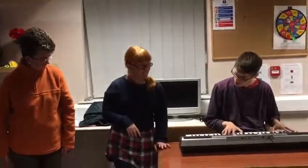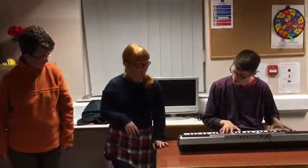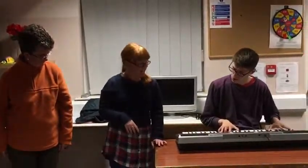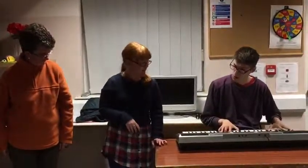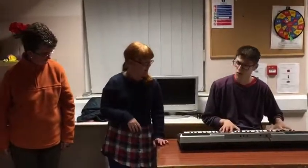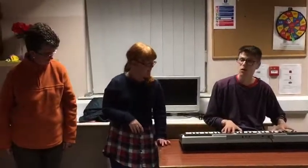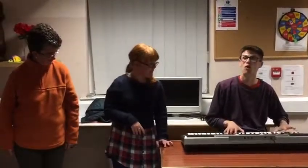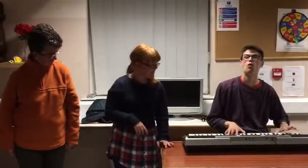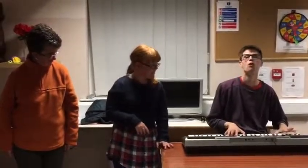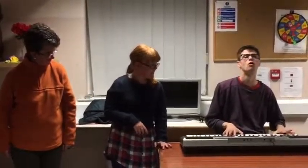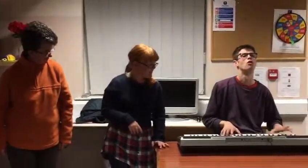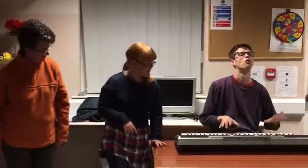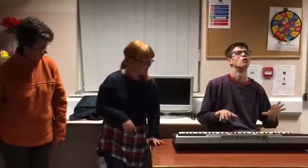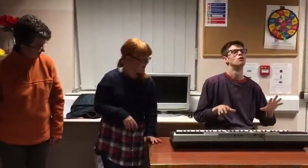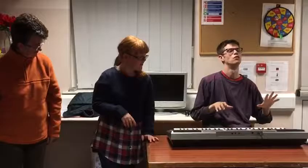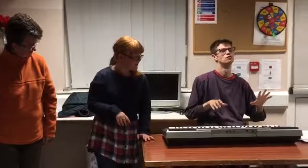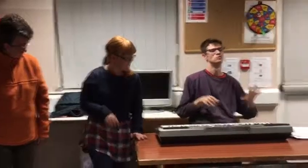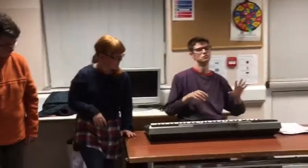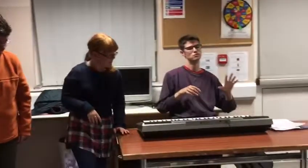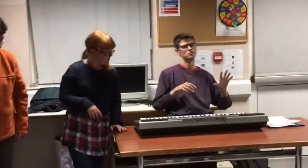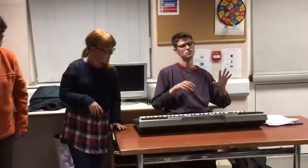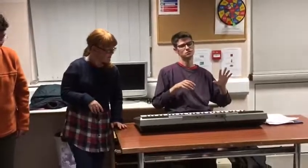You You You